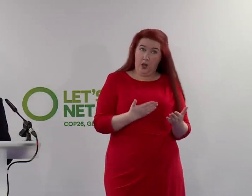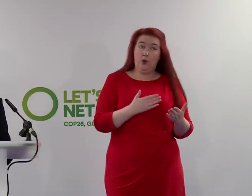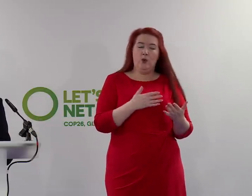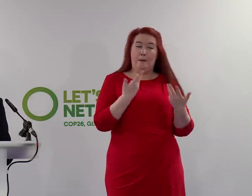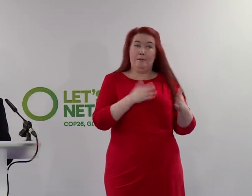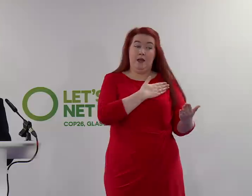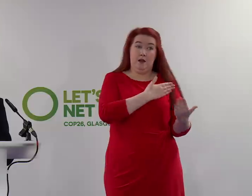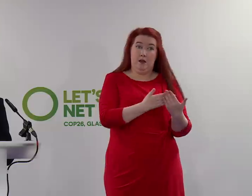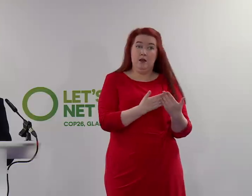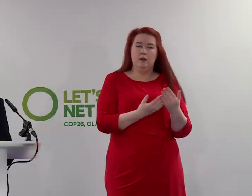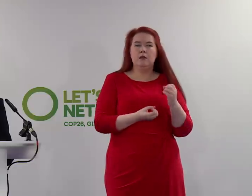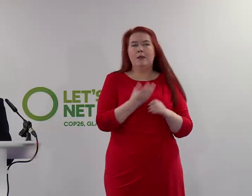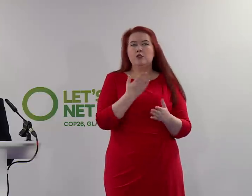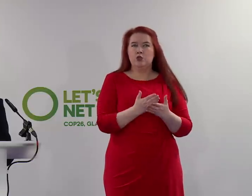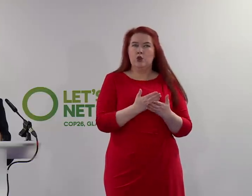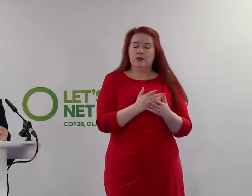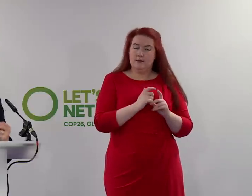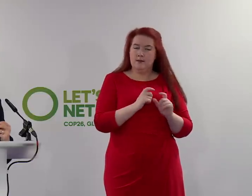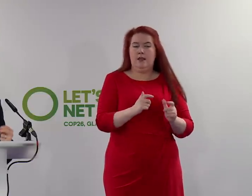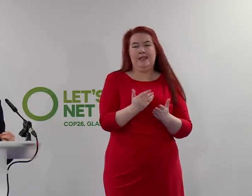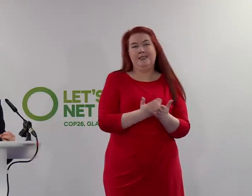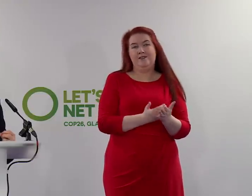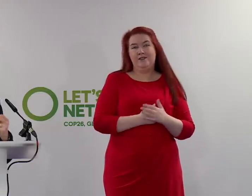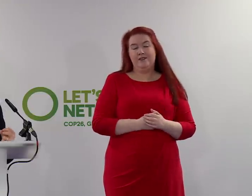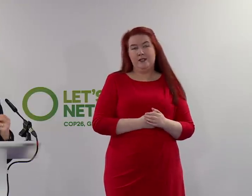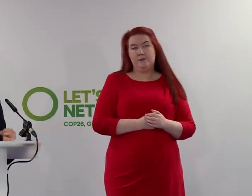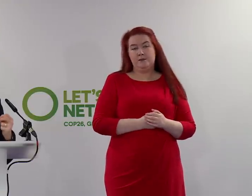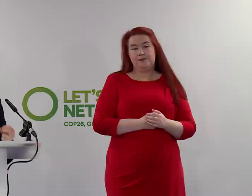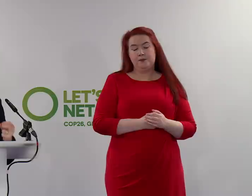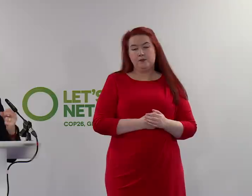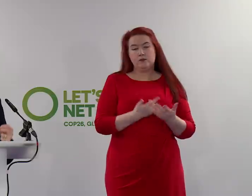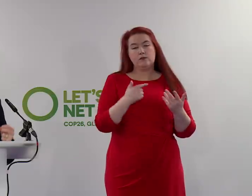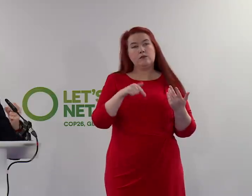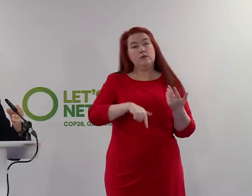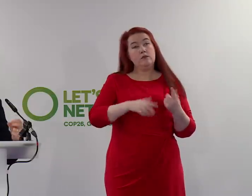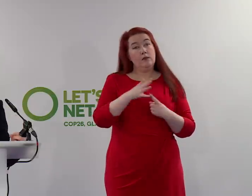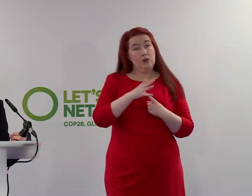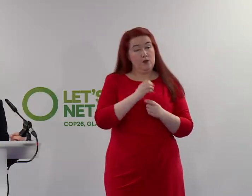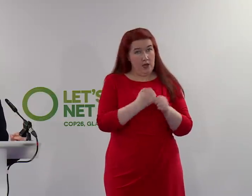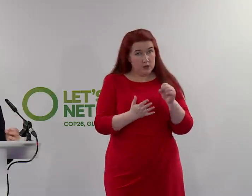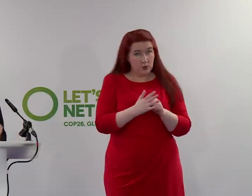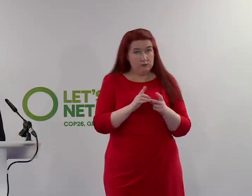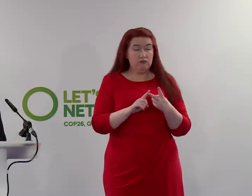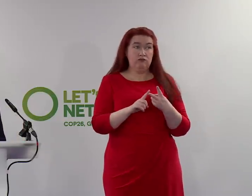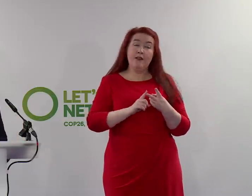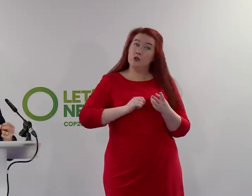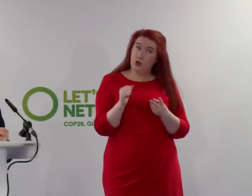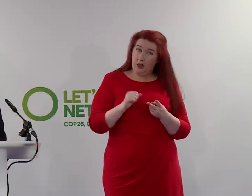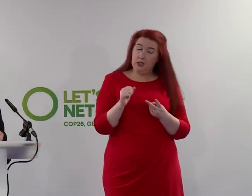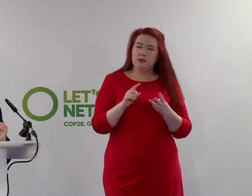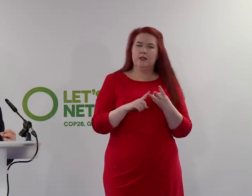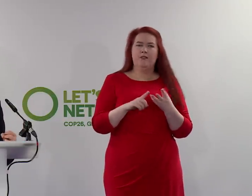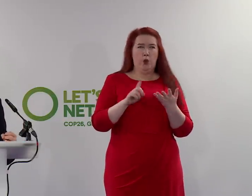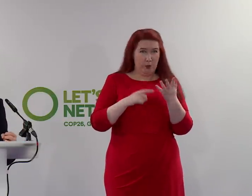done to try to make sure that is the case. And as I said earlier on, this is important for Glasgow, for Scotland, for the UK. But it's important for every